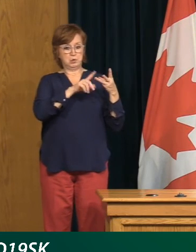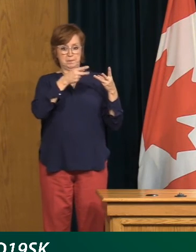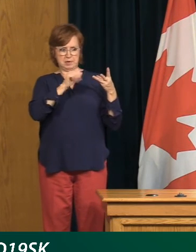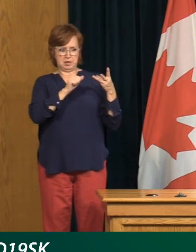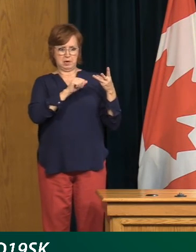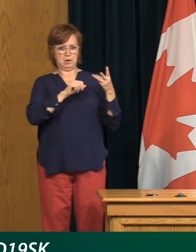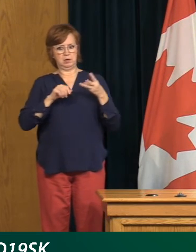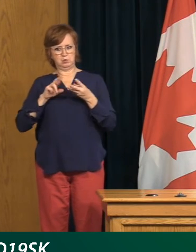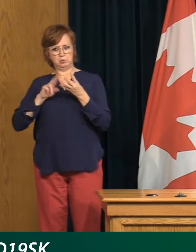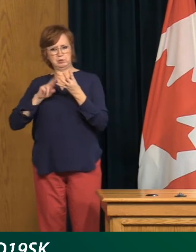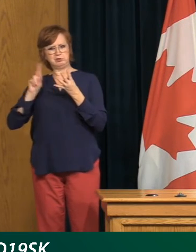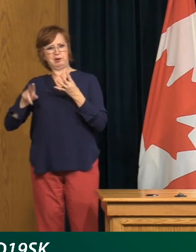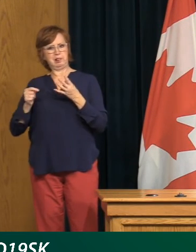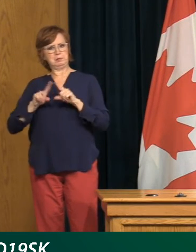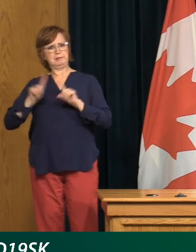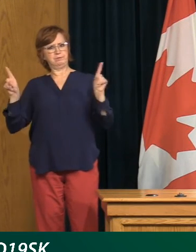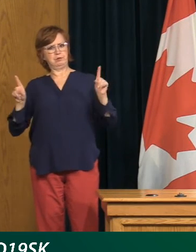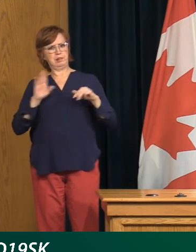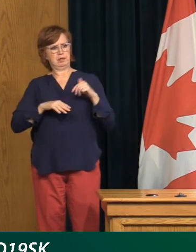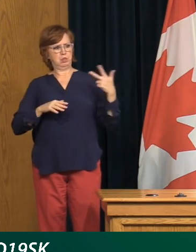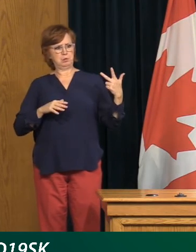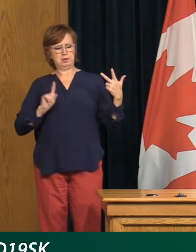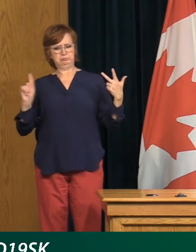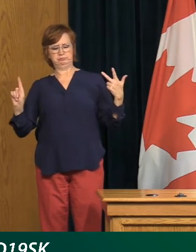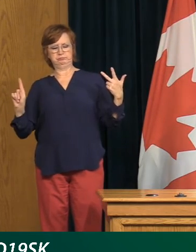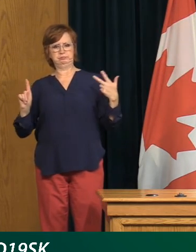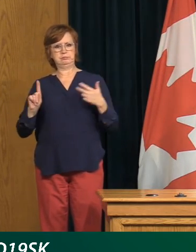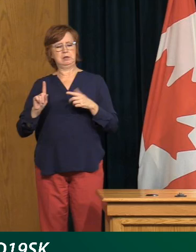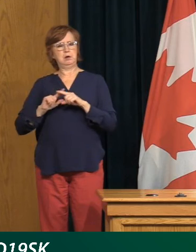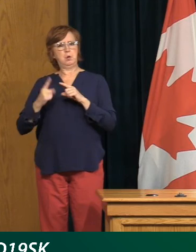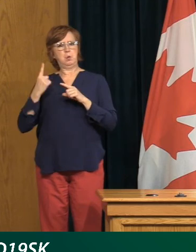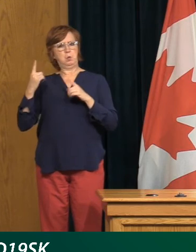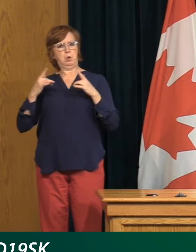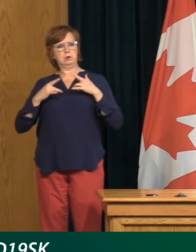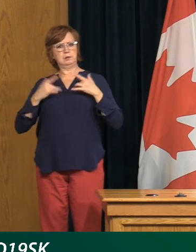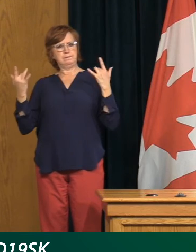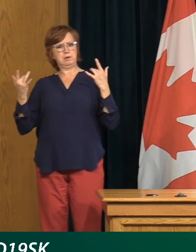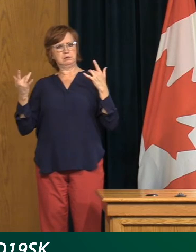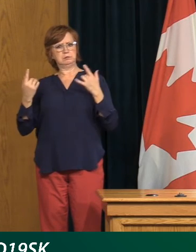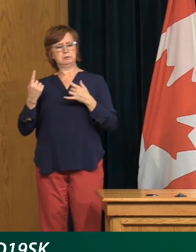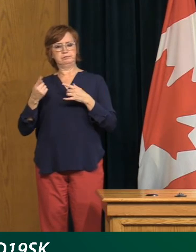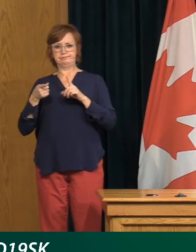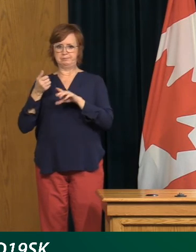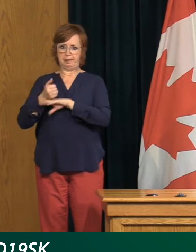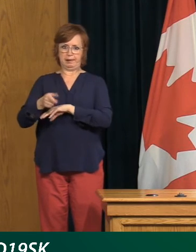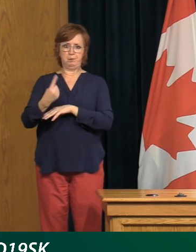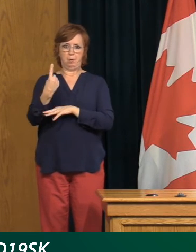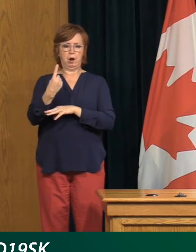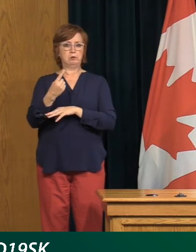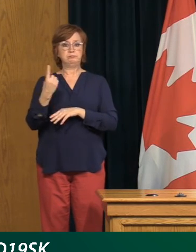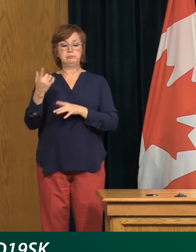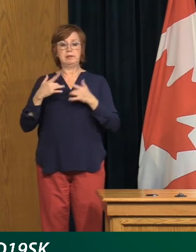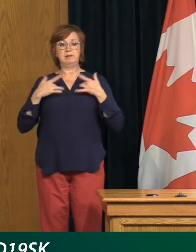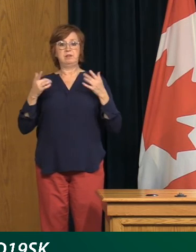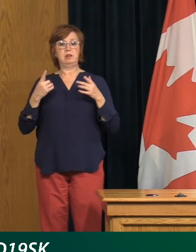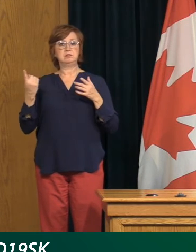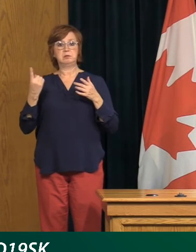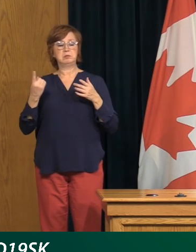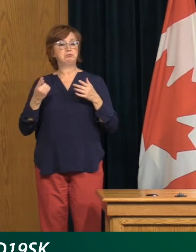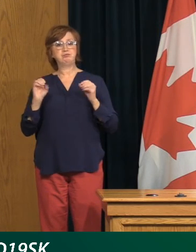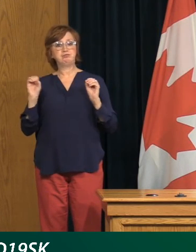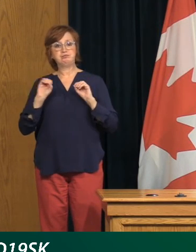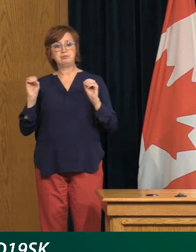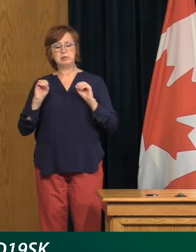No, as far as I'm aware, no single mass gathering event, but just a consistent increase in transmission, signifying, you know,